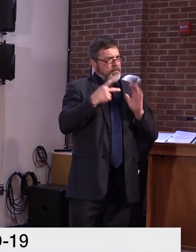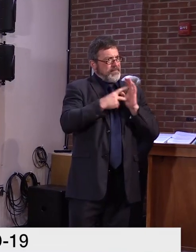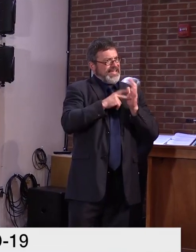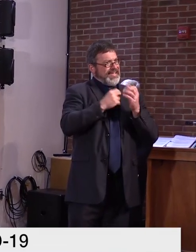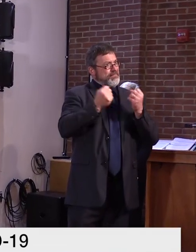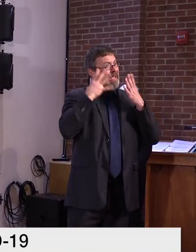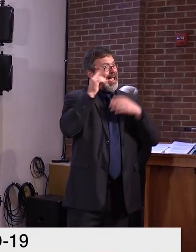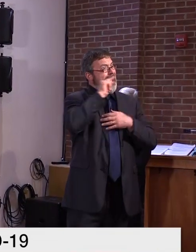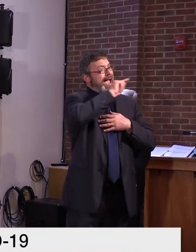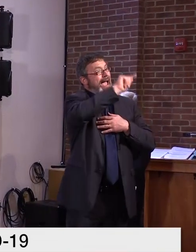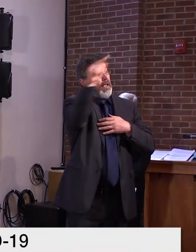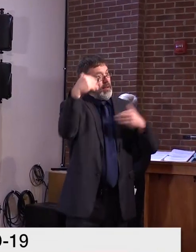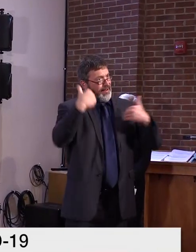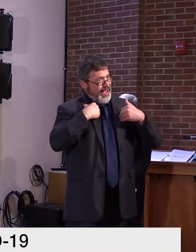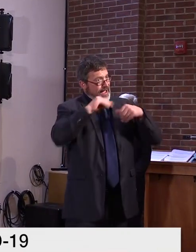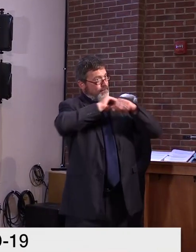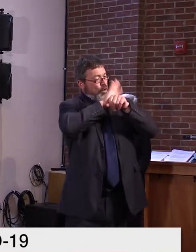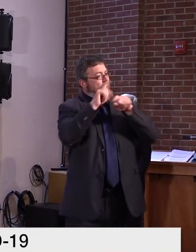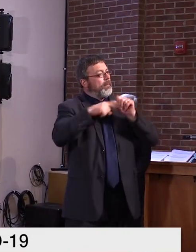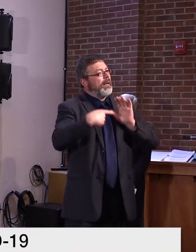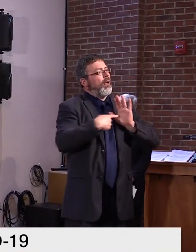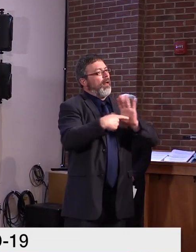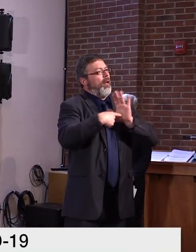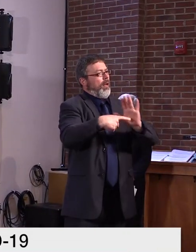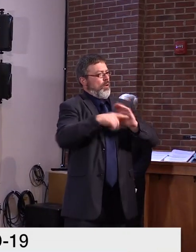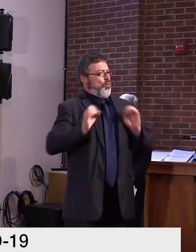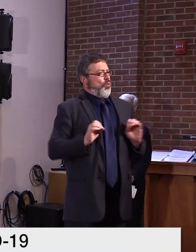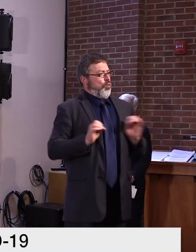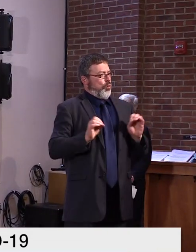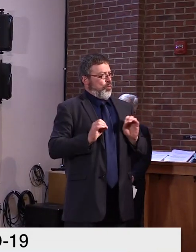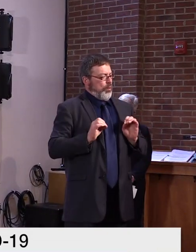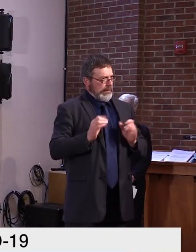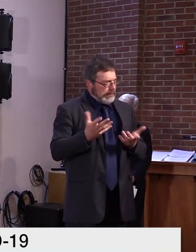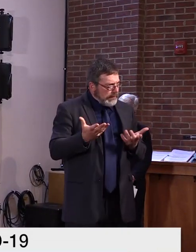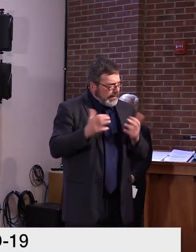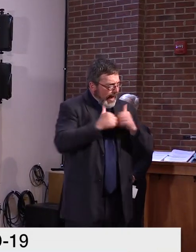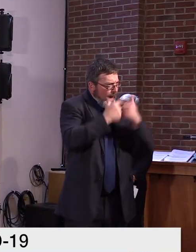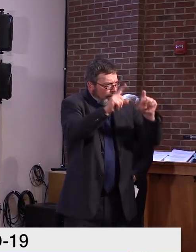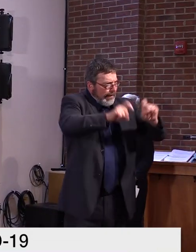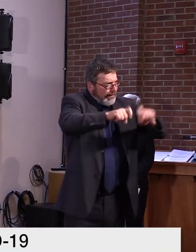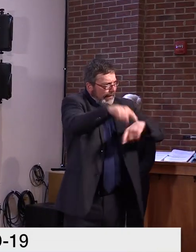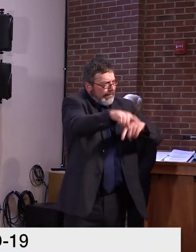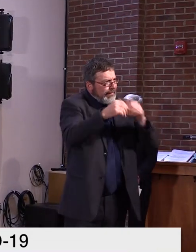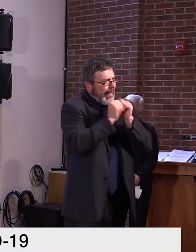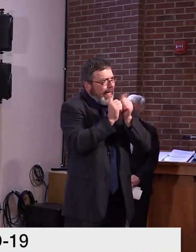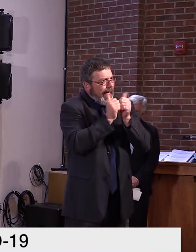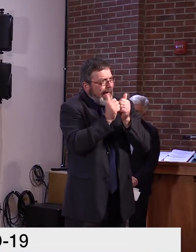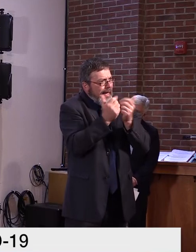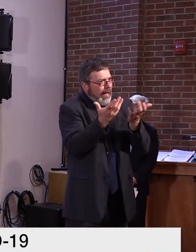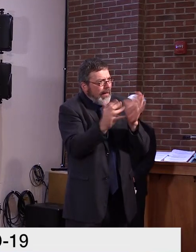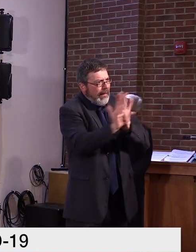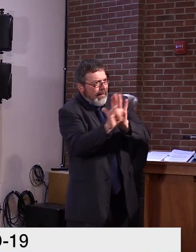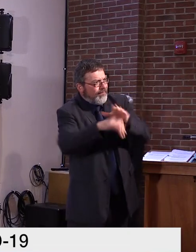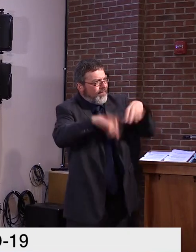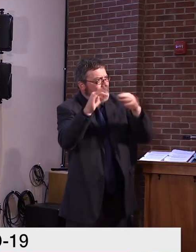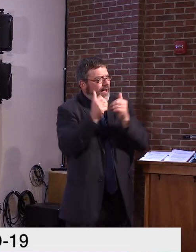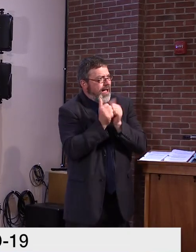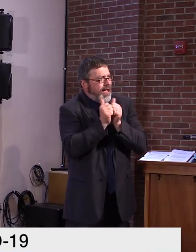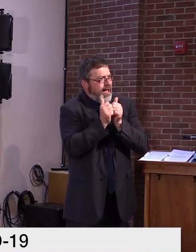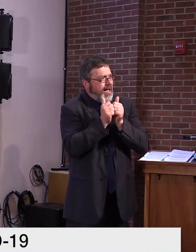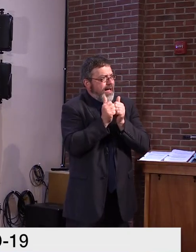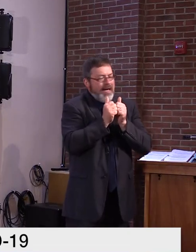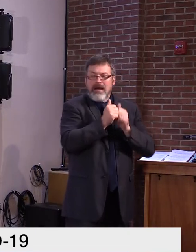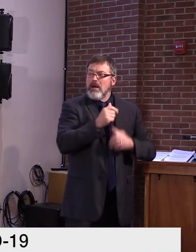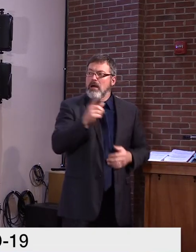You know, this is one of the rare times I come to the microphone and I'm not familiar with the study, uh, that you're reporting about. So I,